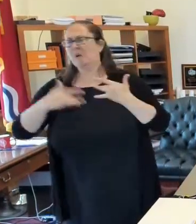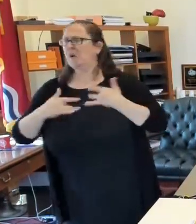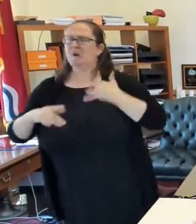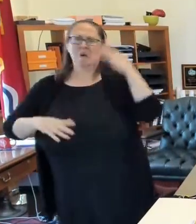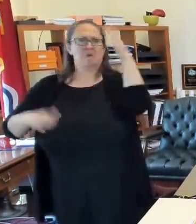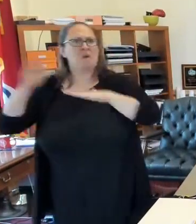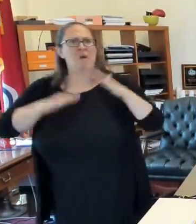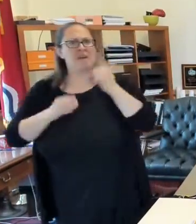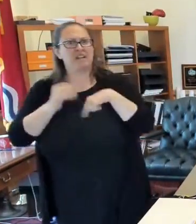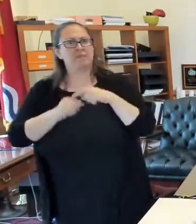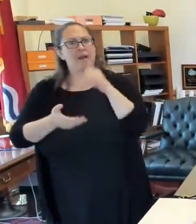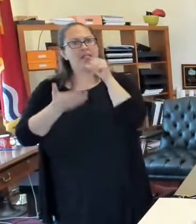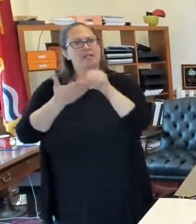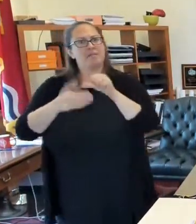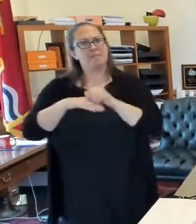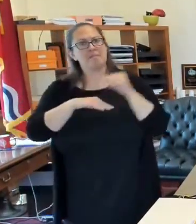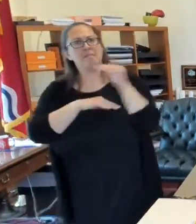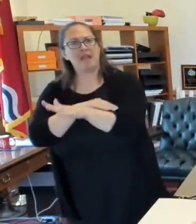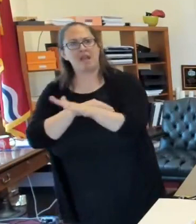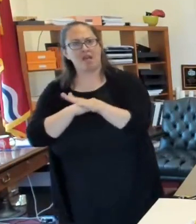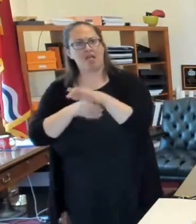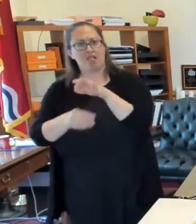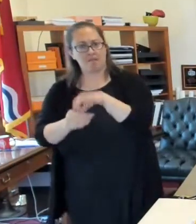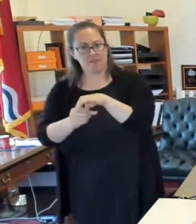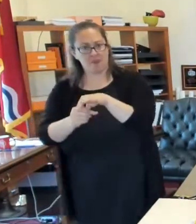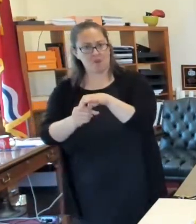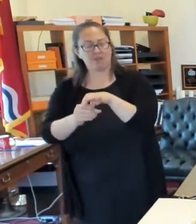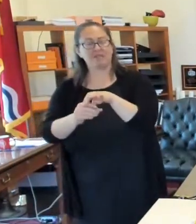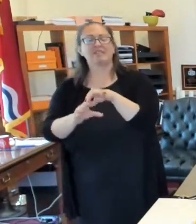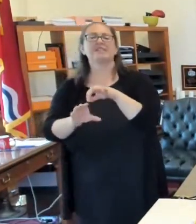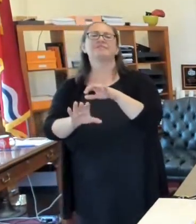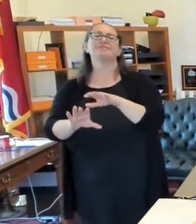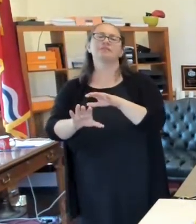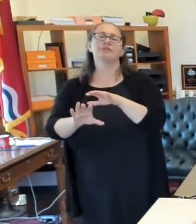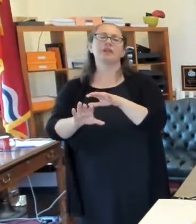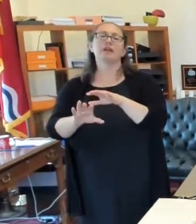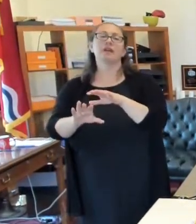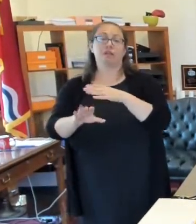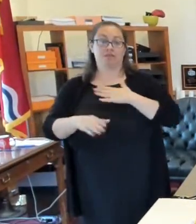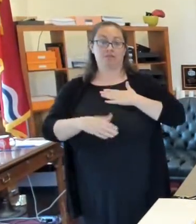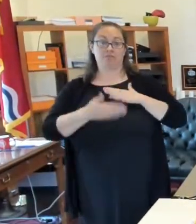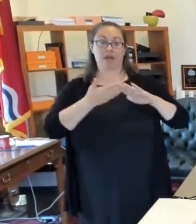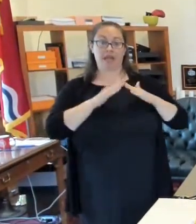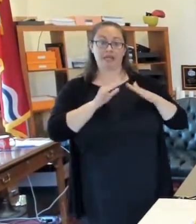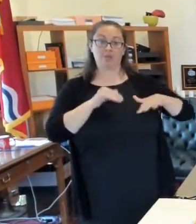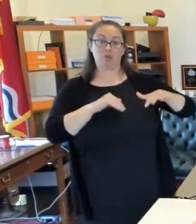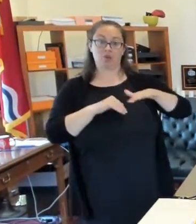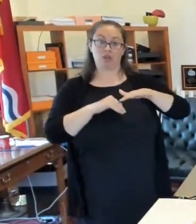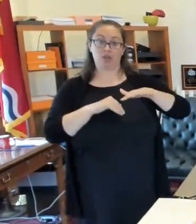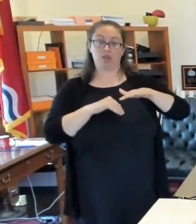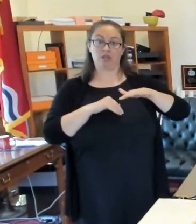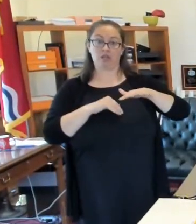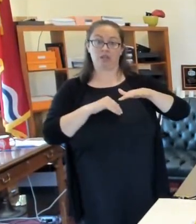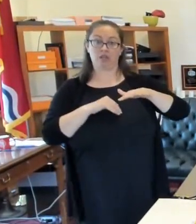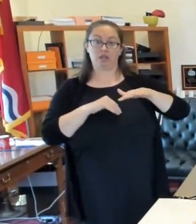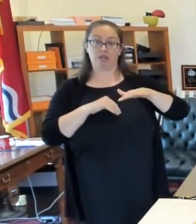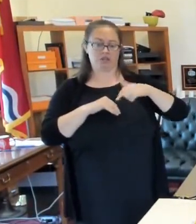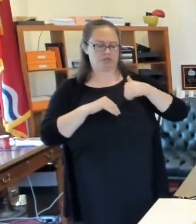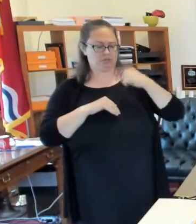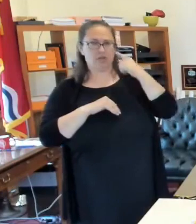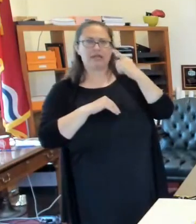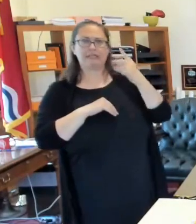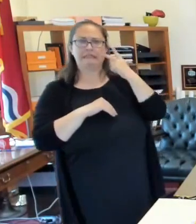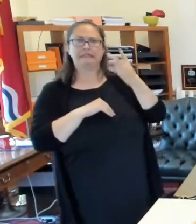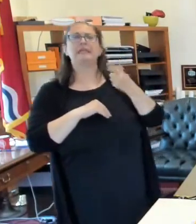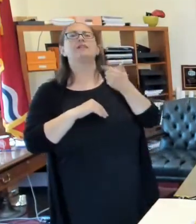and, you know, in some, in my neighborhood, for example, I see the, there's a Google group